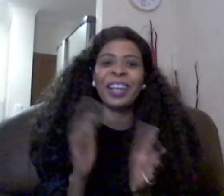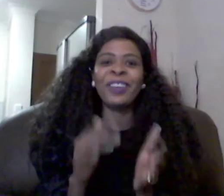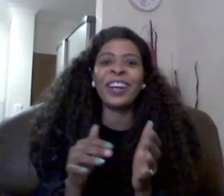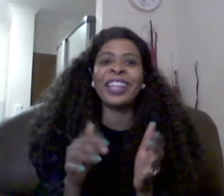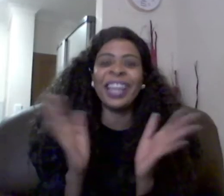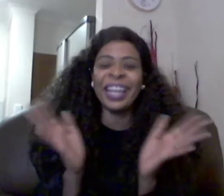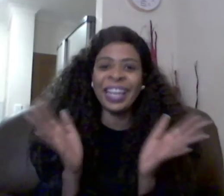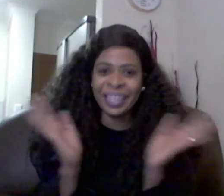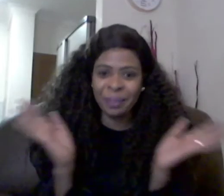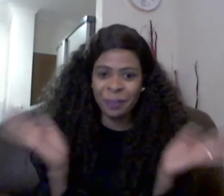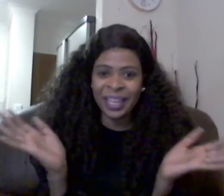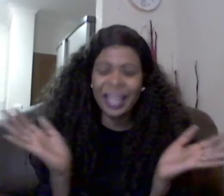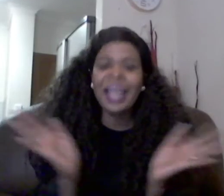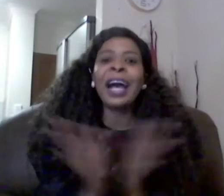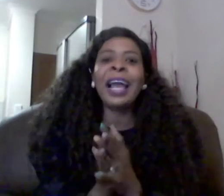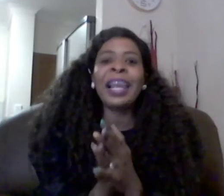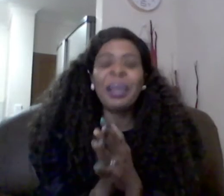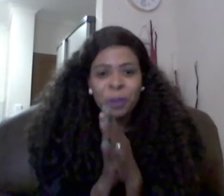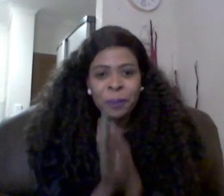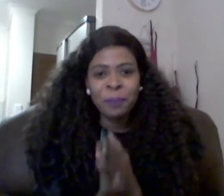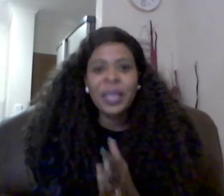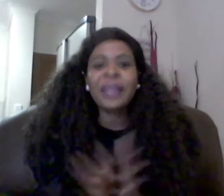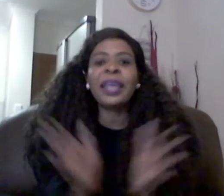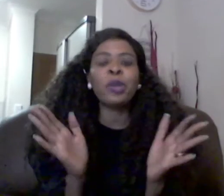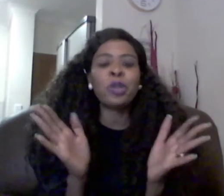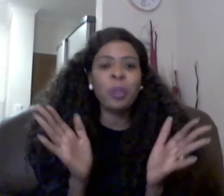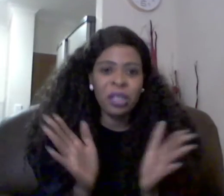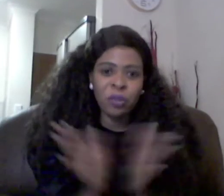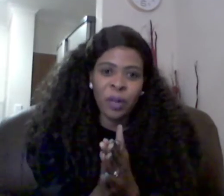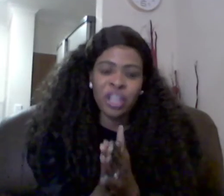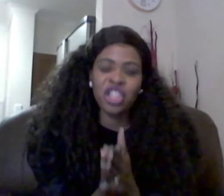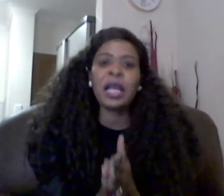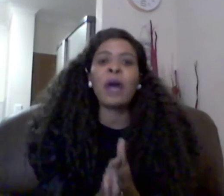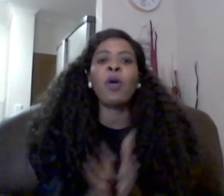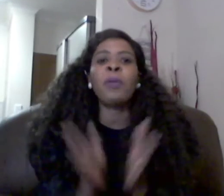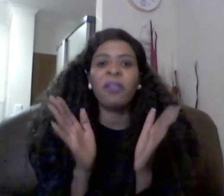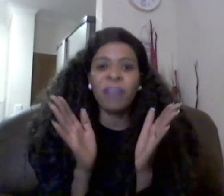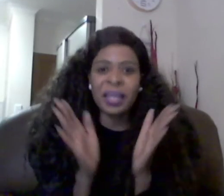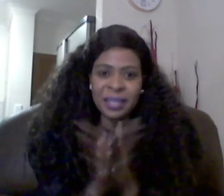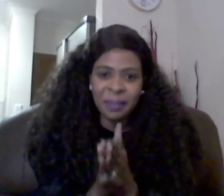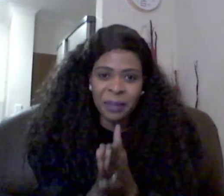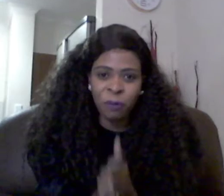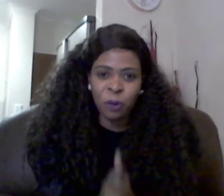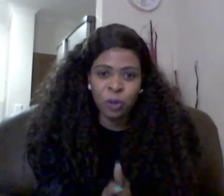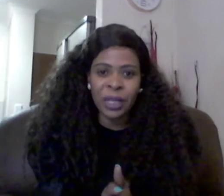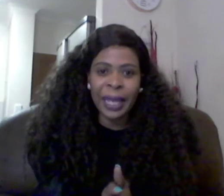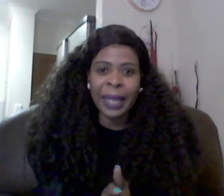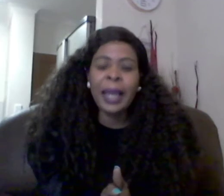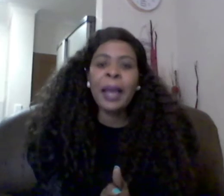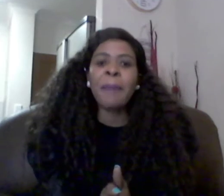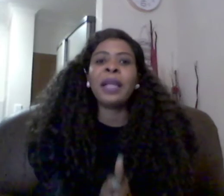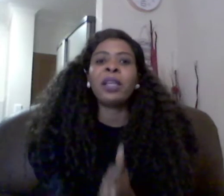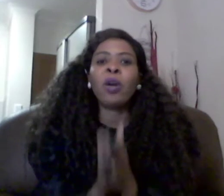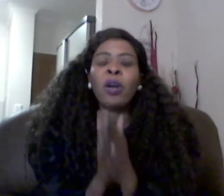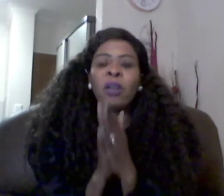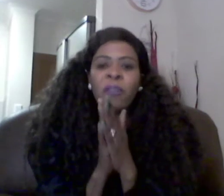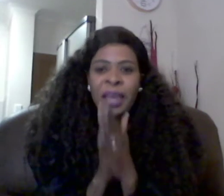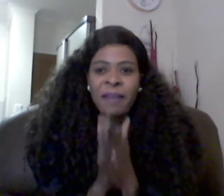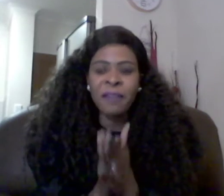of god then let it be i love you thank you so much for watching i hope you have learned something for today may the lord of heaven